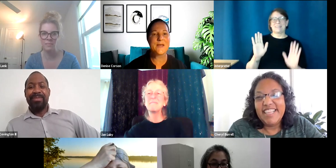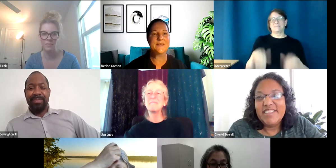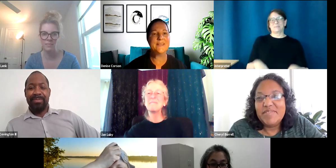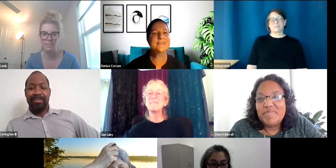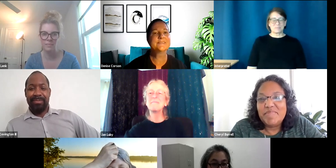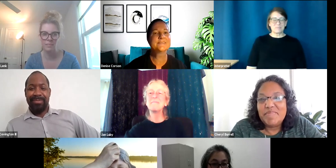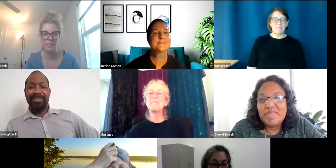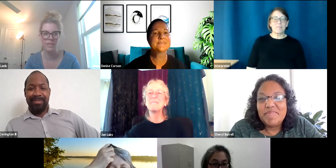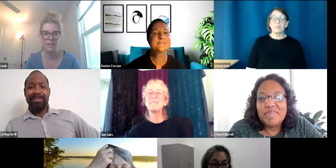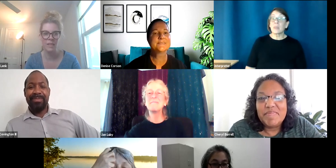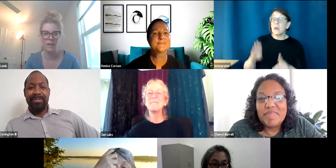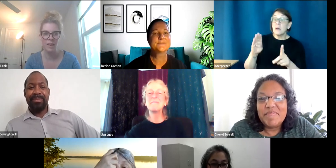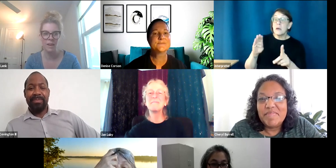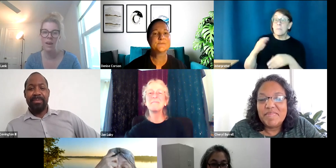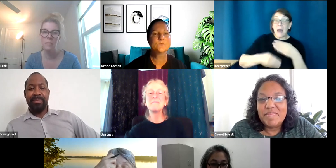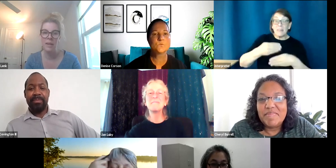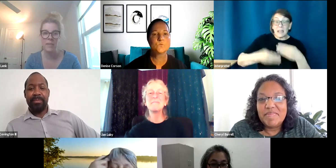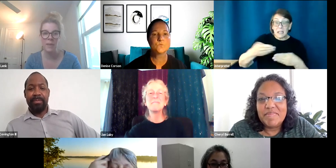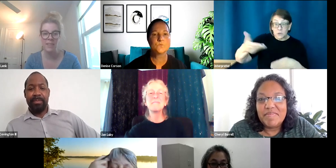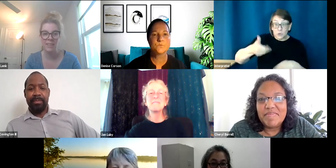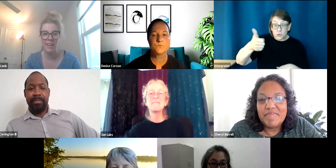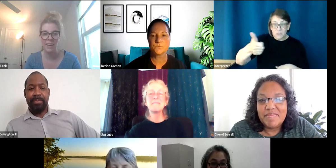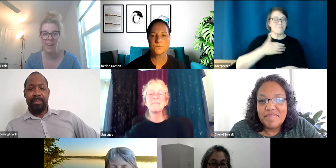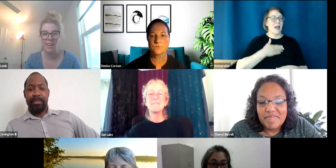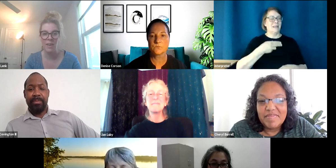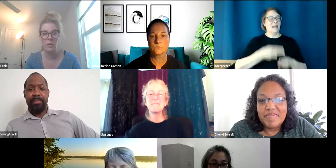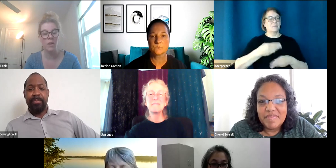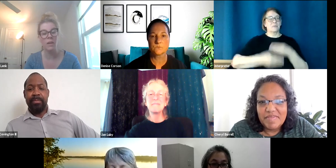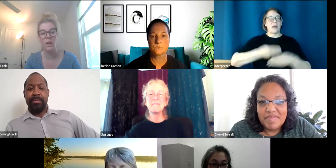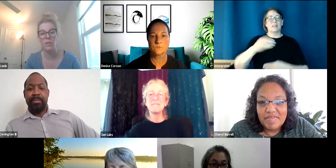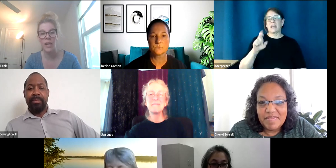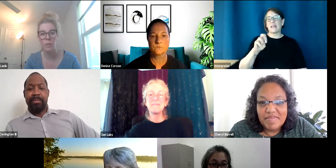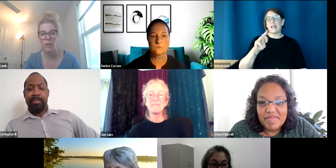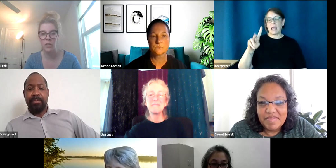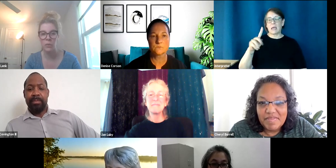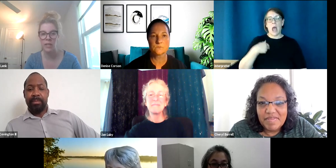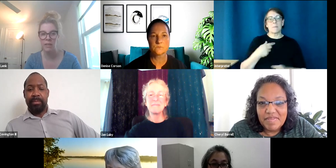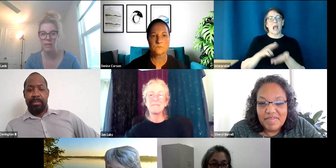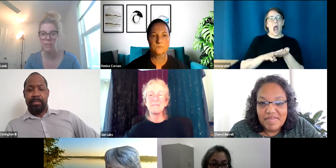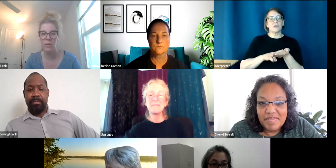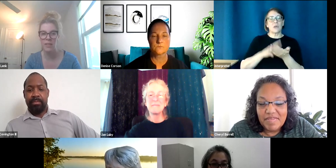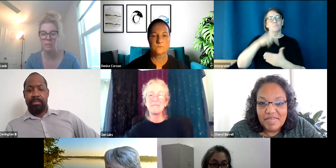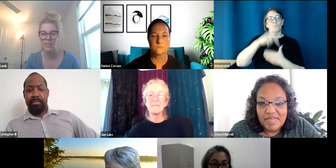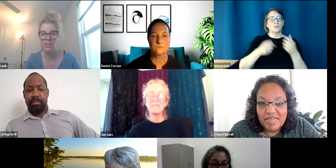Bethany? My name is Bethany Link. I am a Contract Project Coordinator for the Commission.